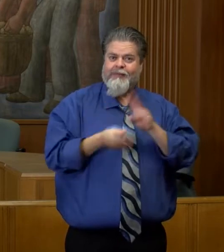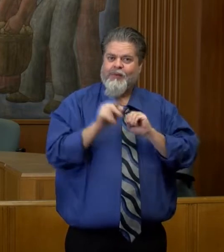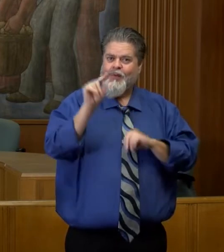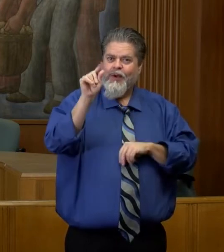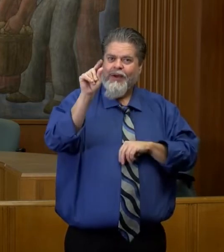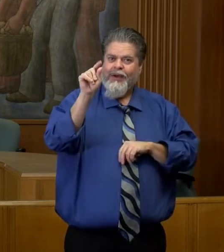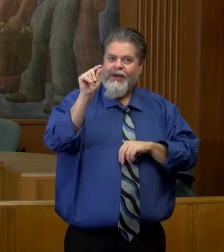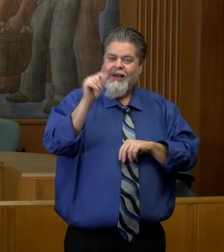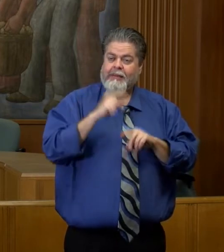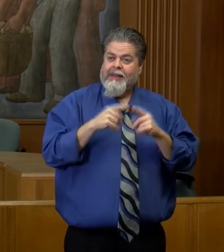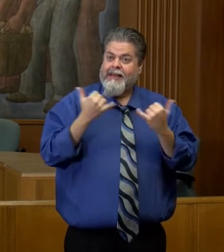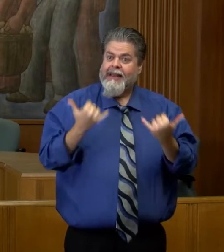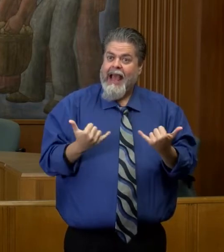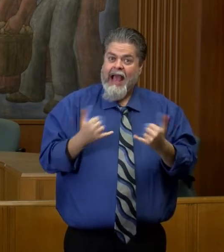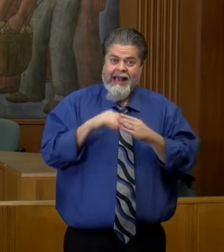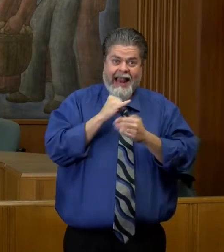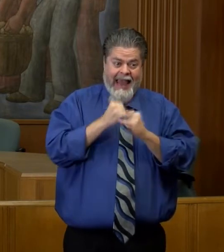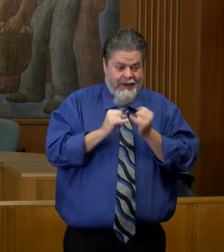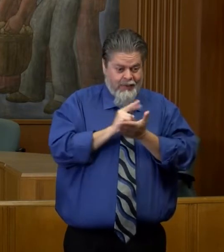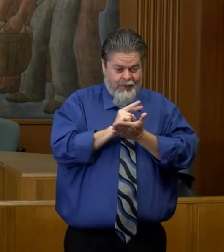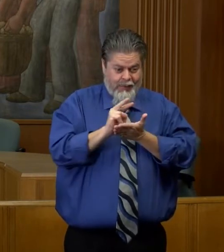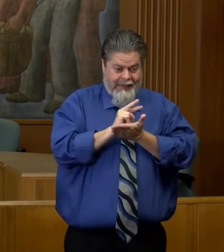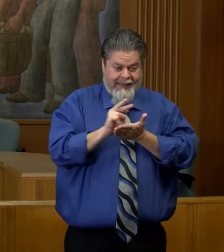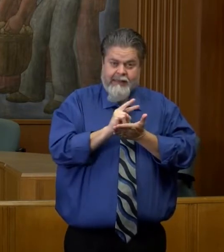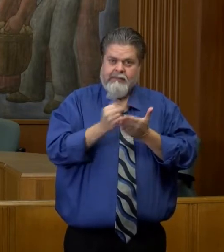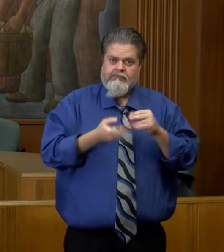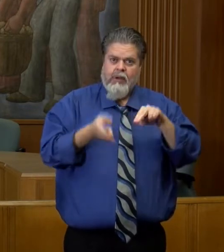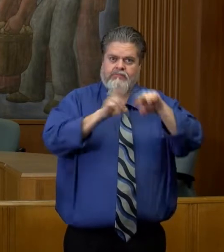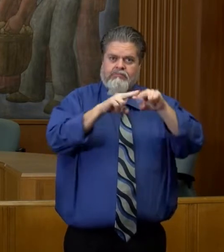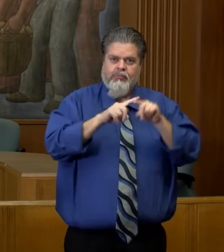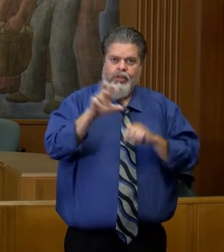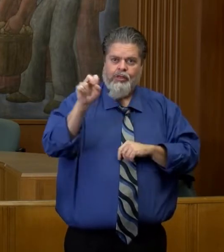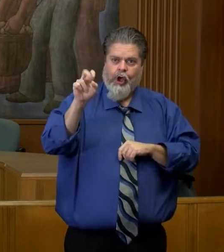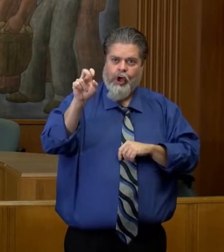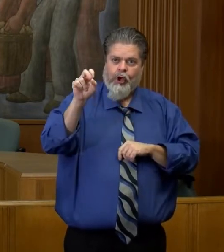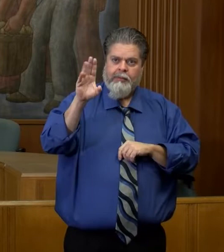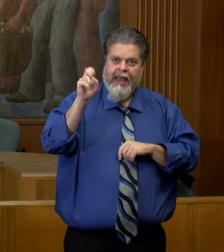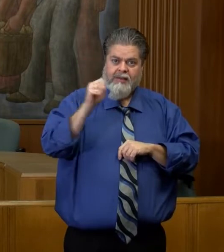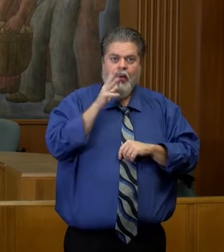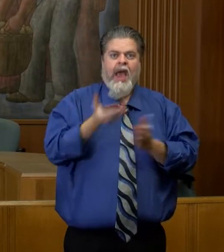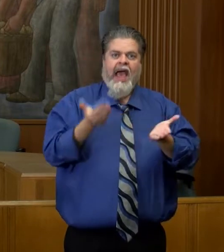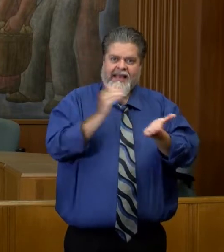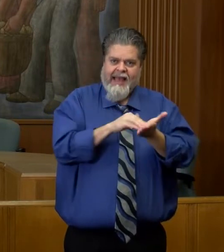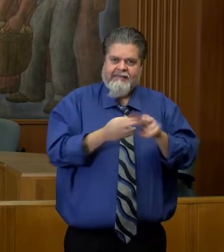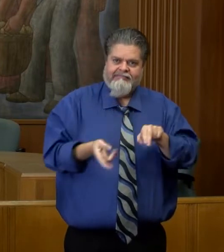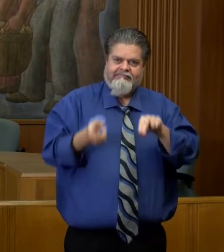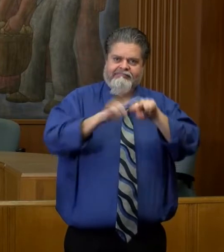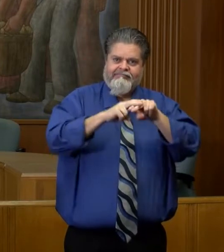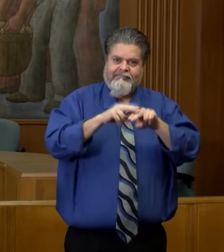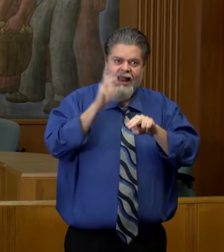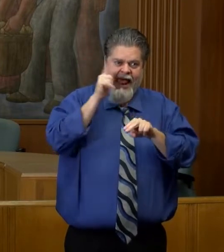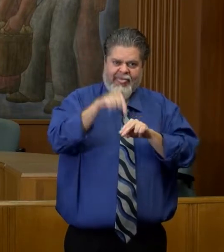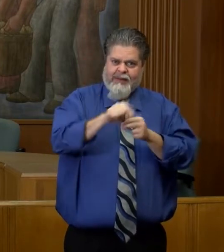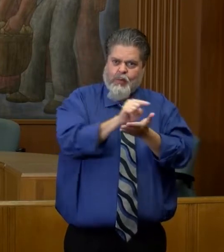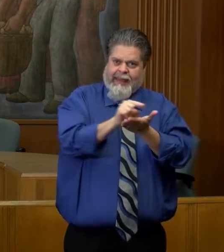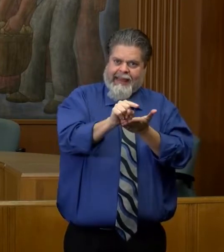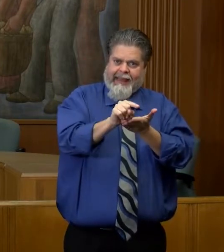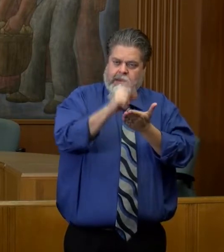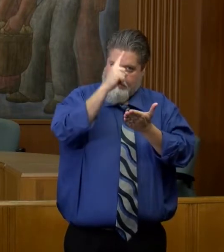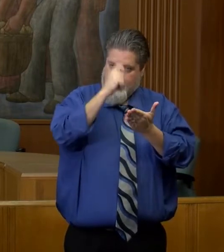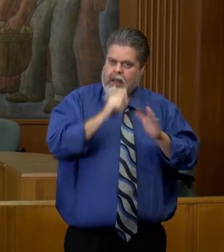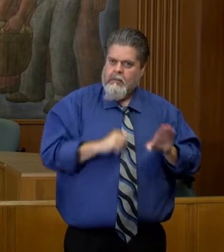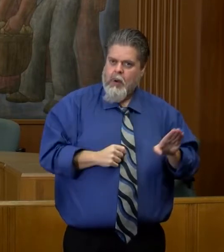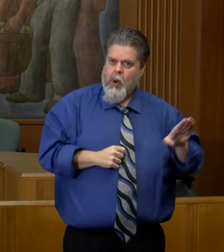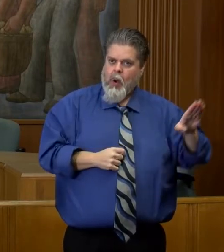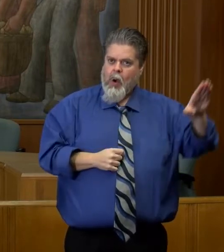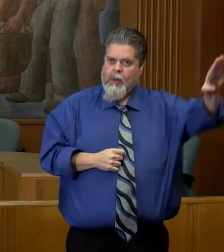Over the last couple of weeks, we've increased that to the mid-30s already, and we plan to increase that further this week to care for those increasing